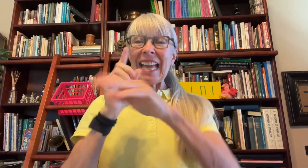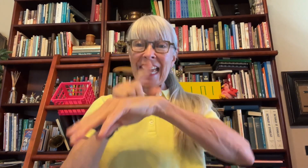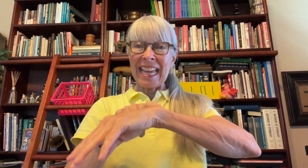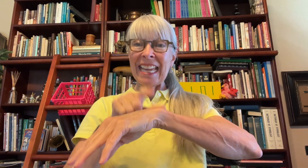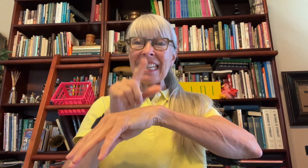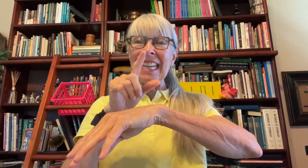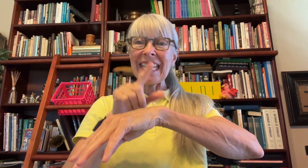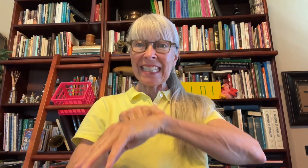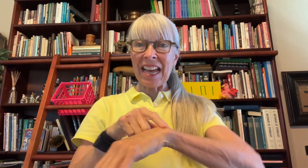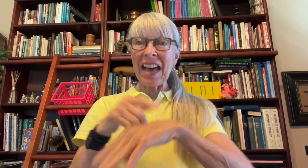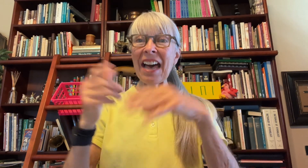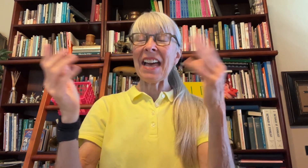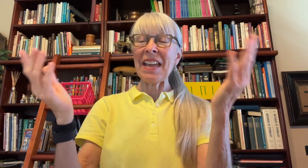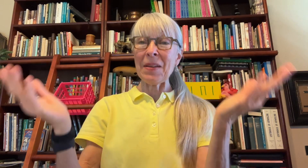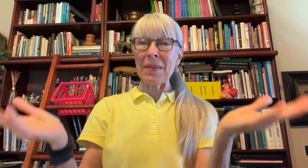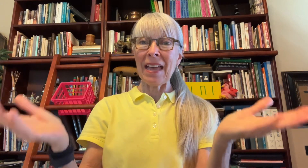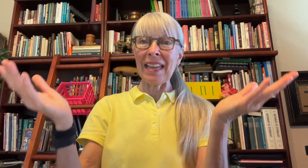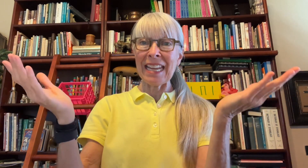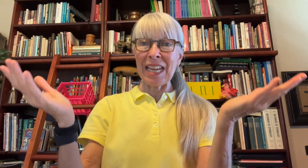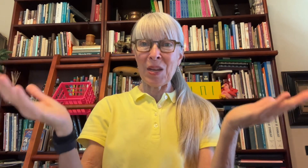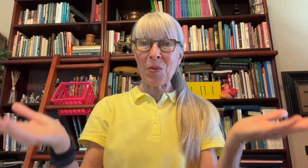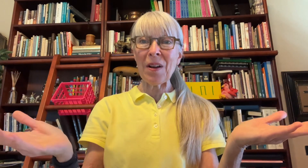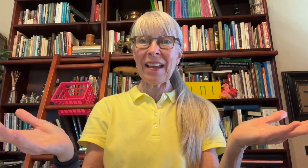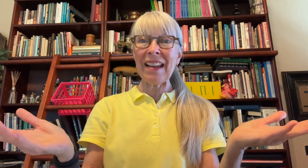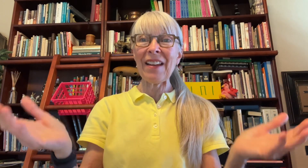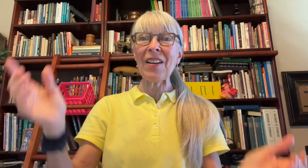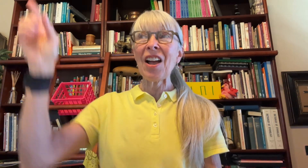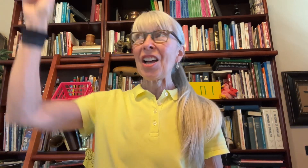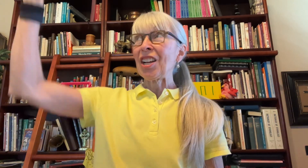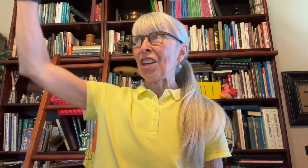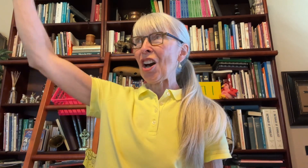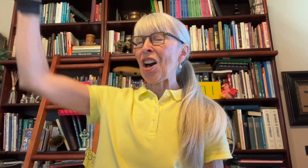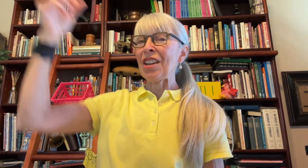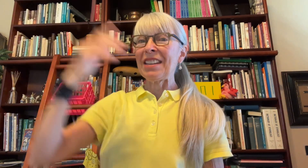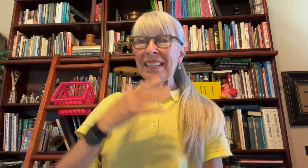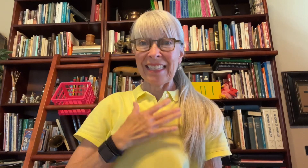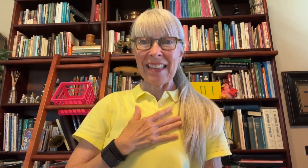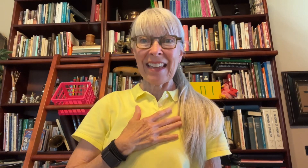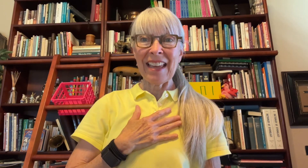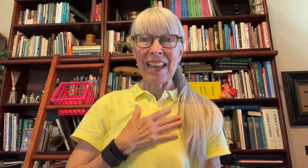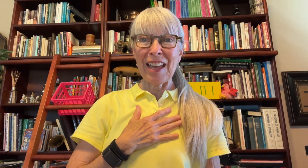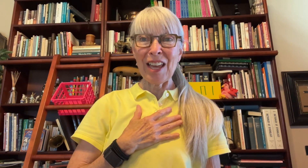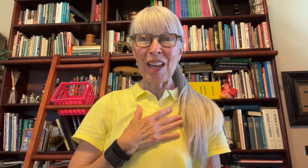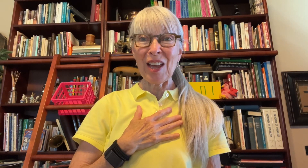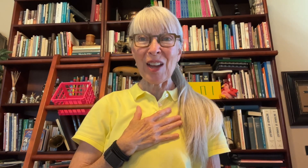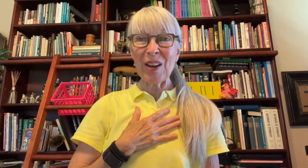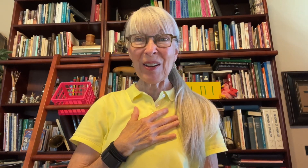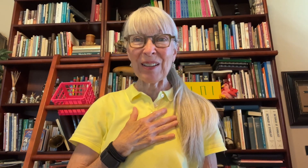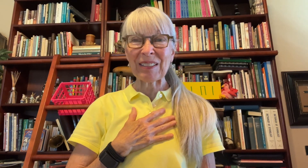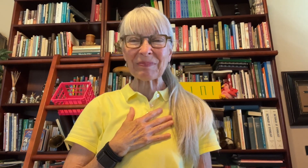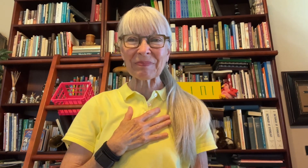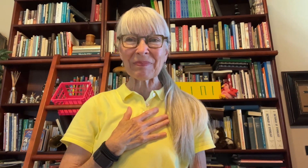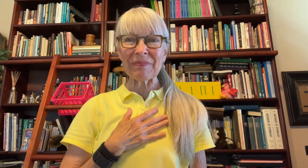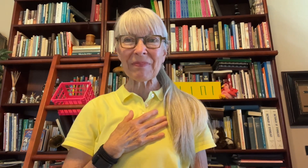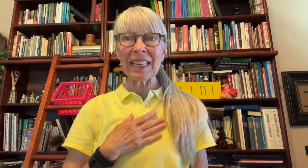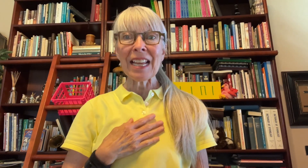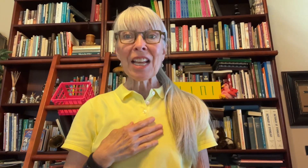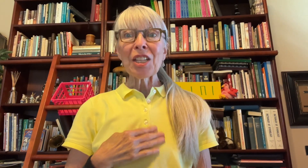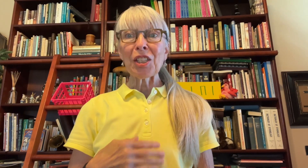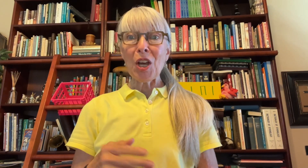Anytime, anywhere, God is there. So